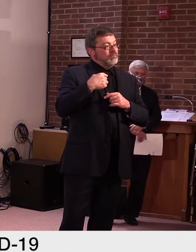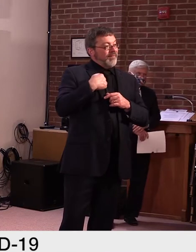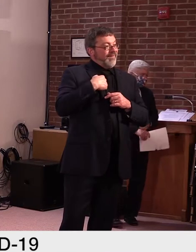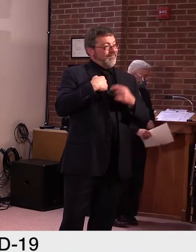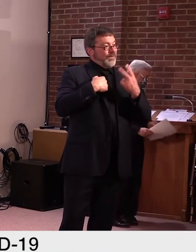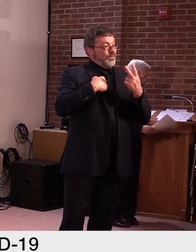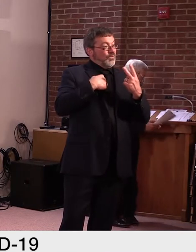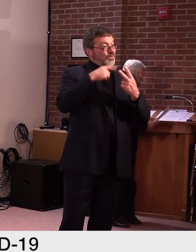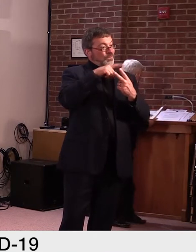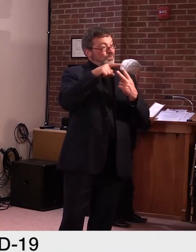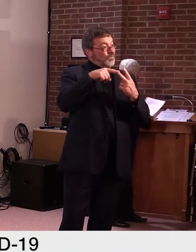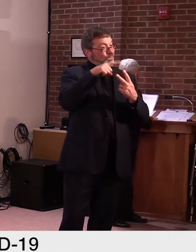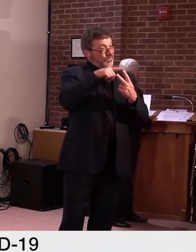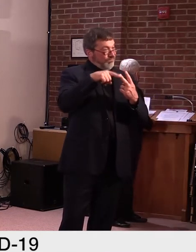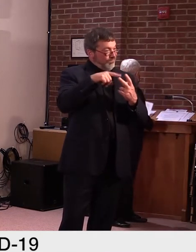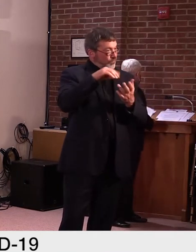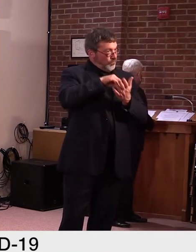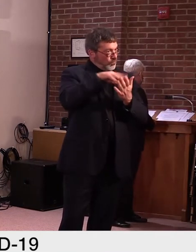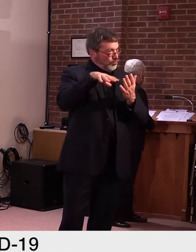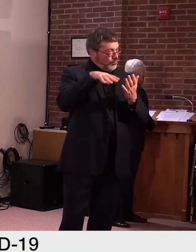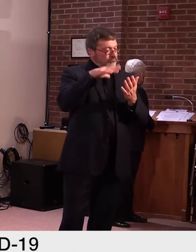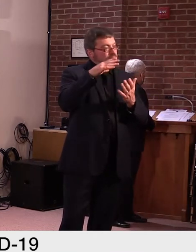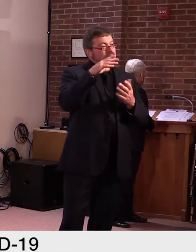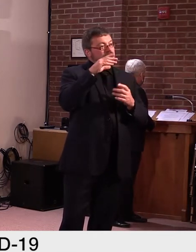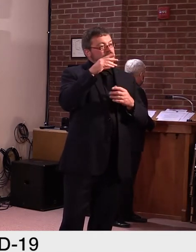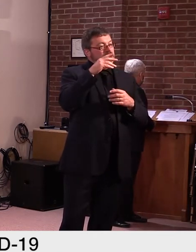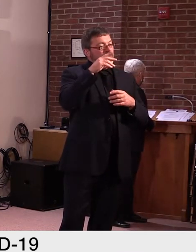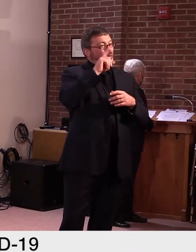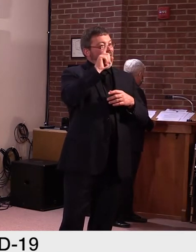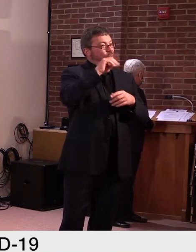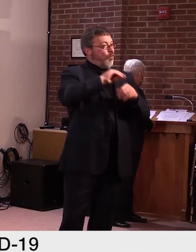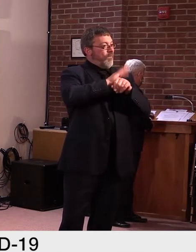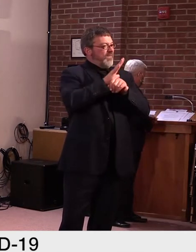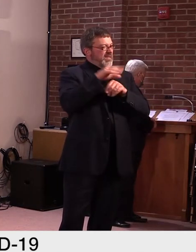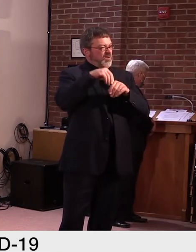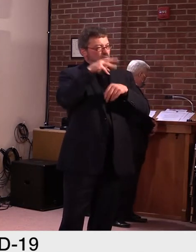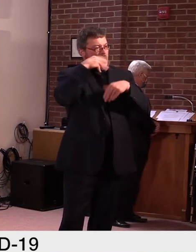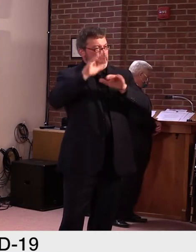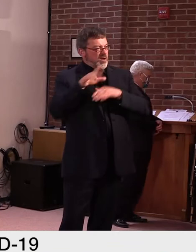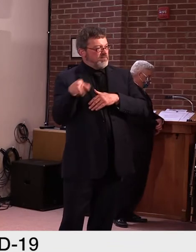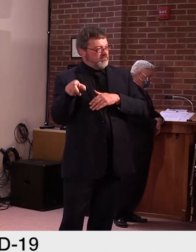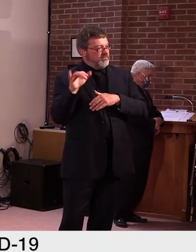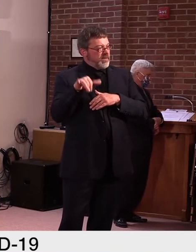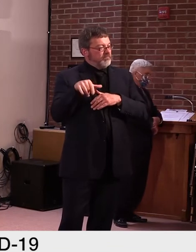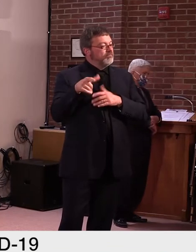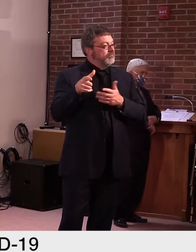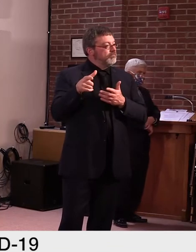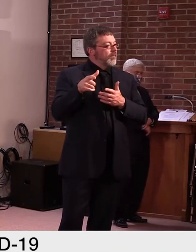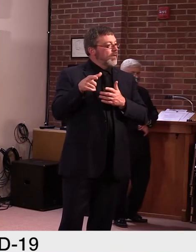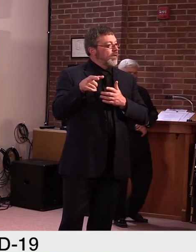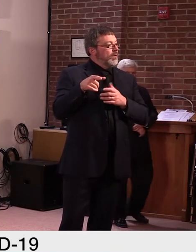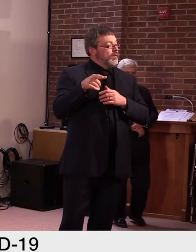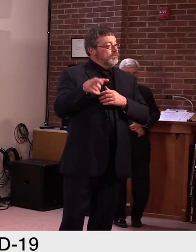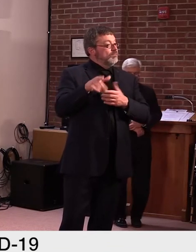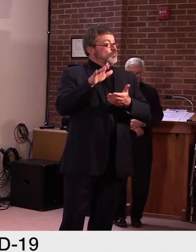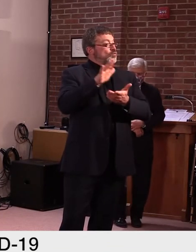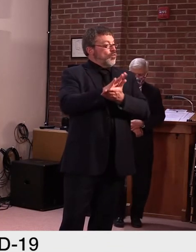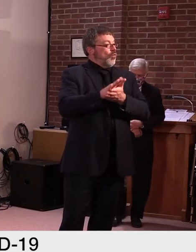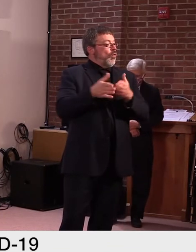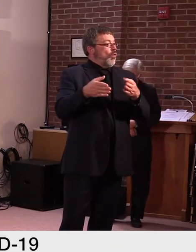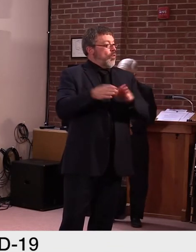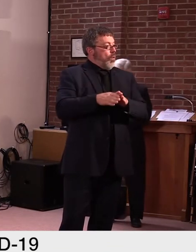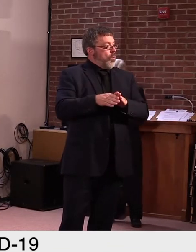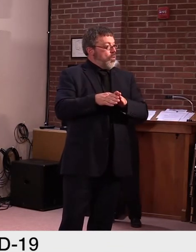tested positive for coronavirus last week, which led to a school closure and then contact tracing and testing of over